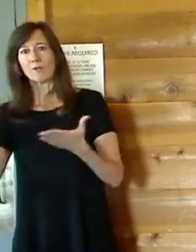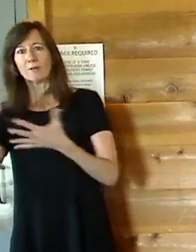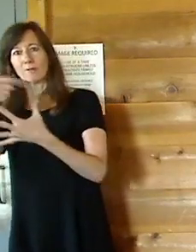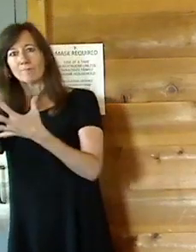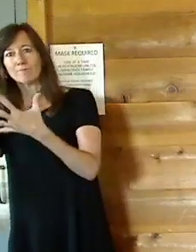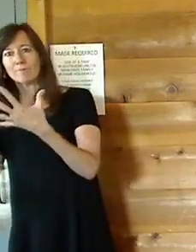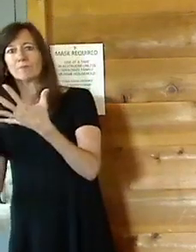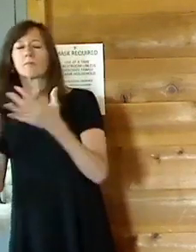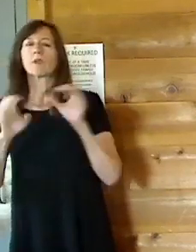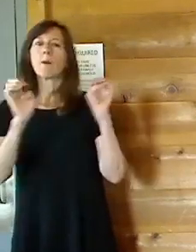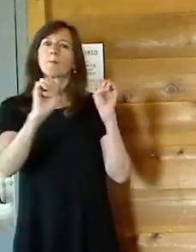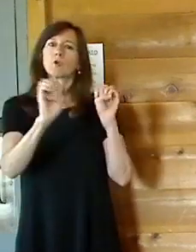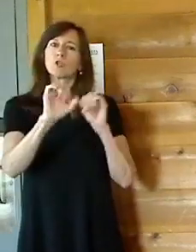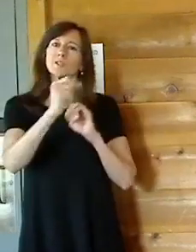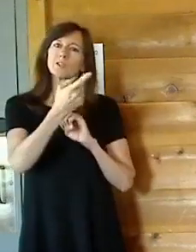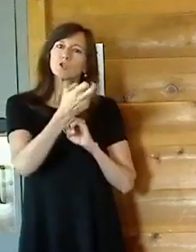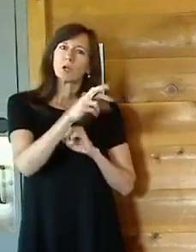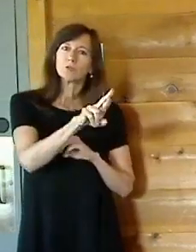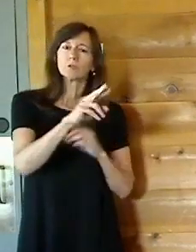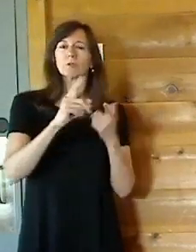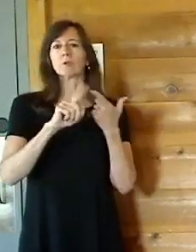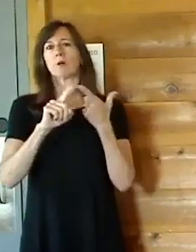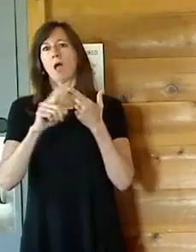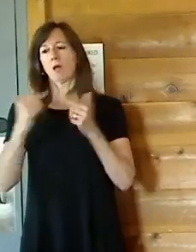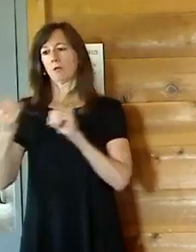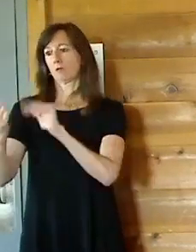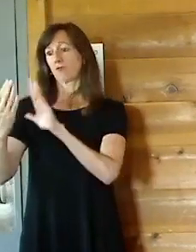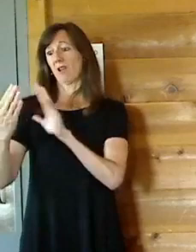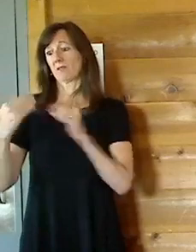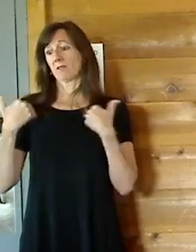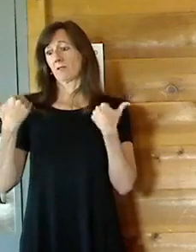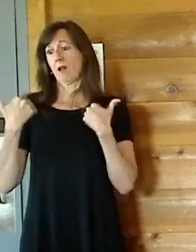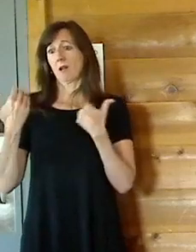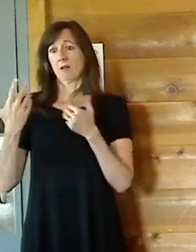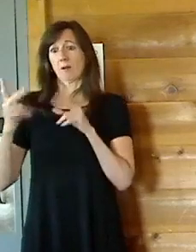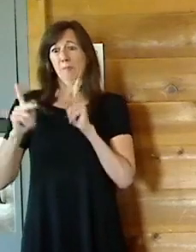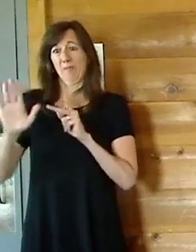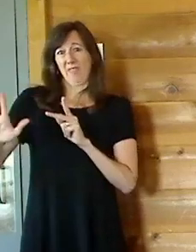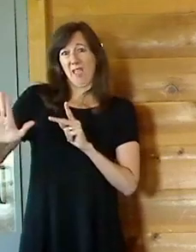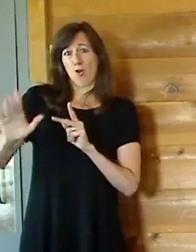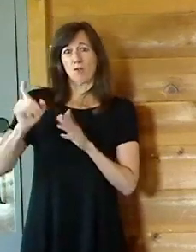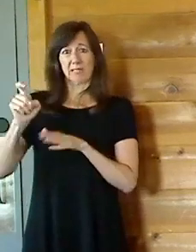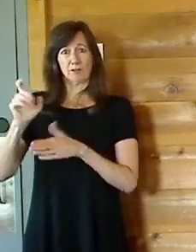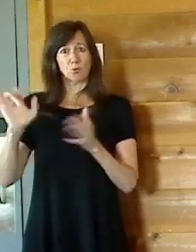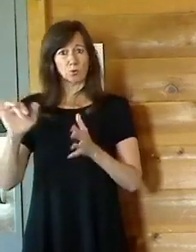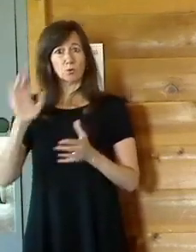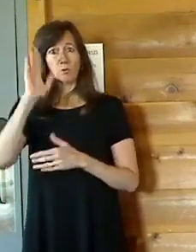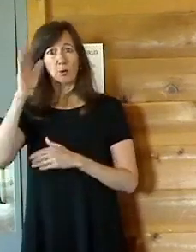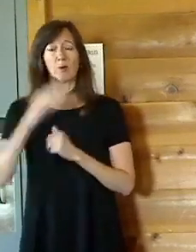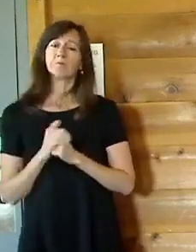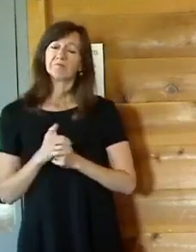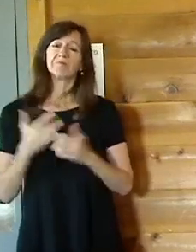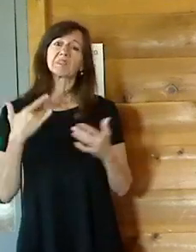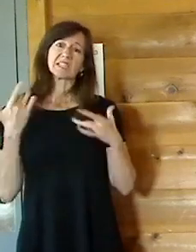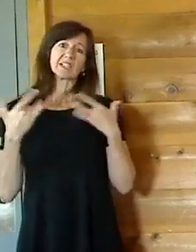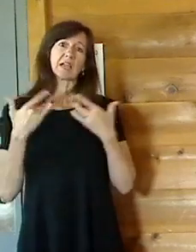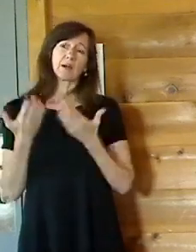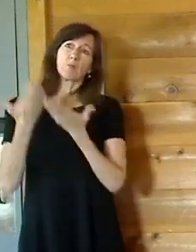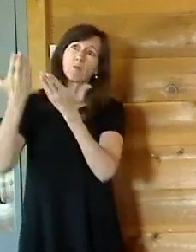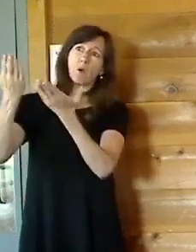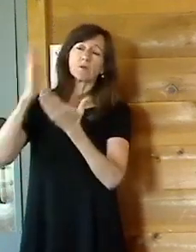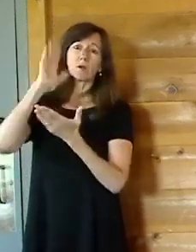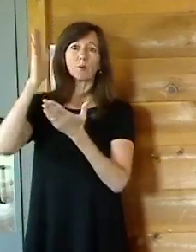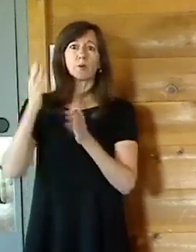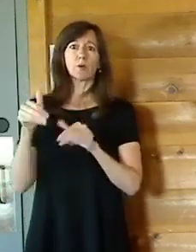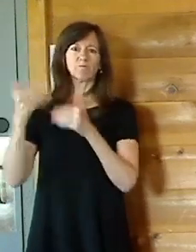and address the needs of young people. And that's a very exciting proposal that we'll be presenting next week.